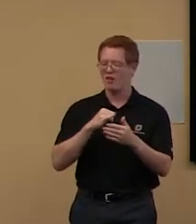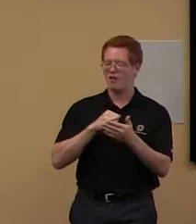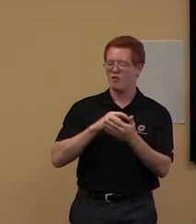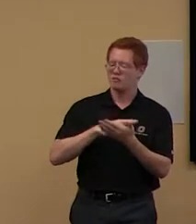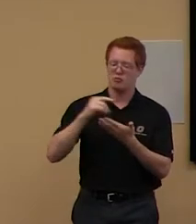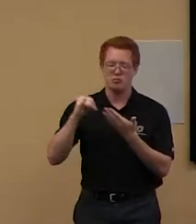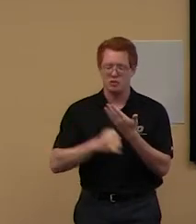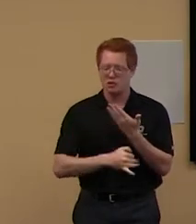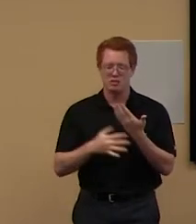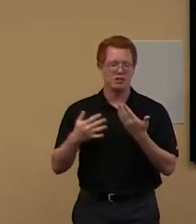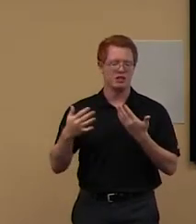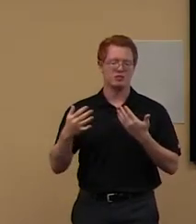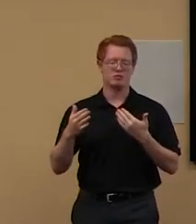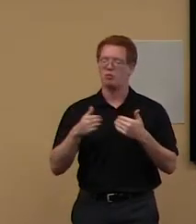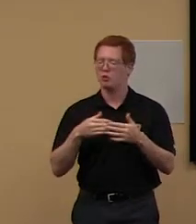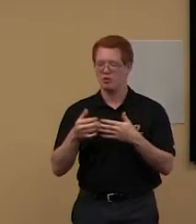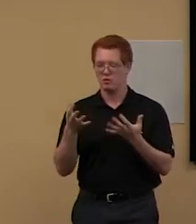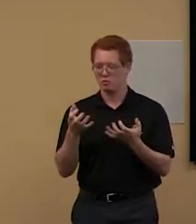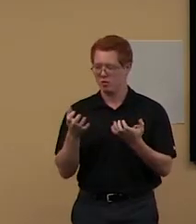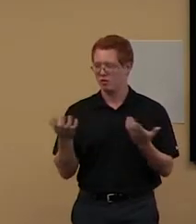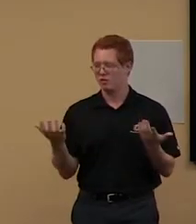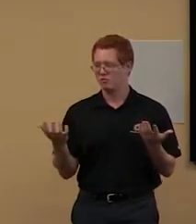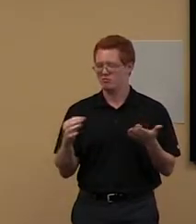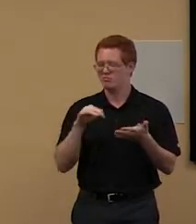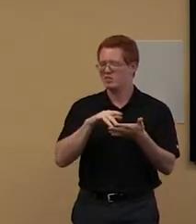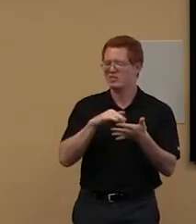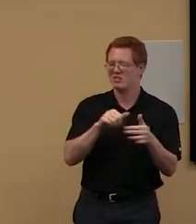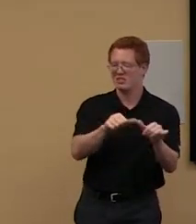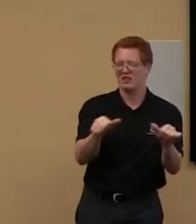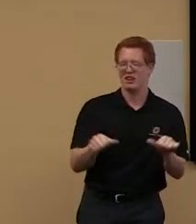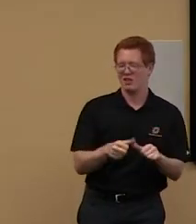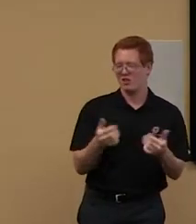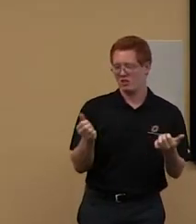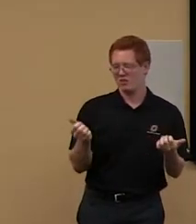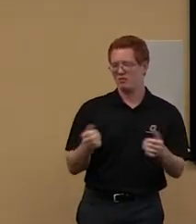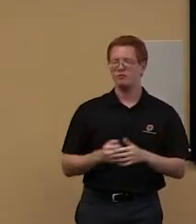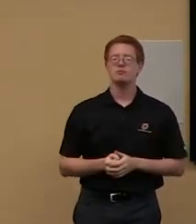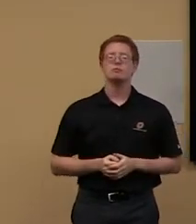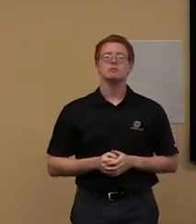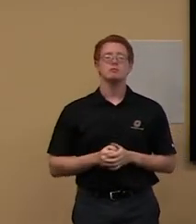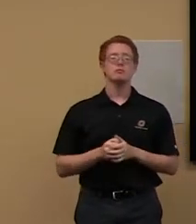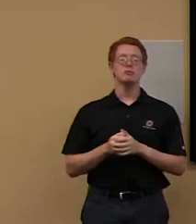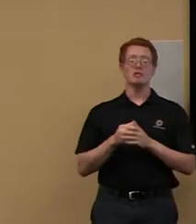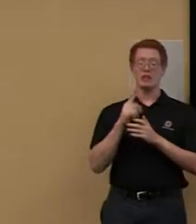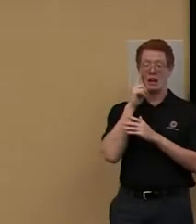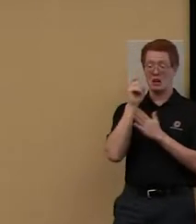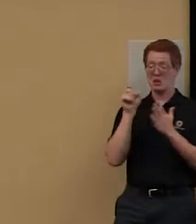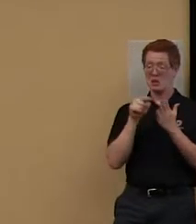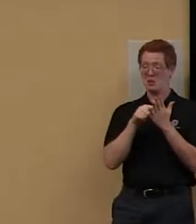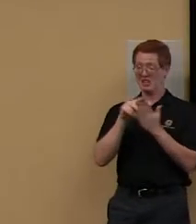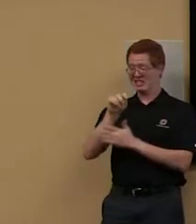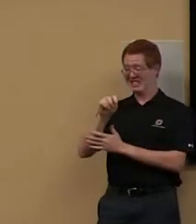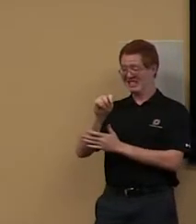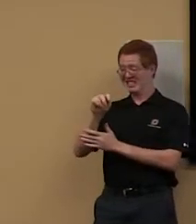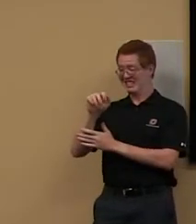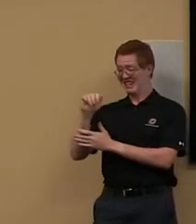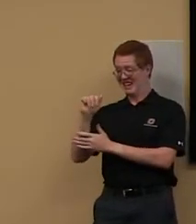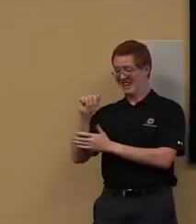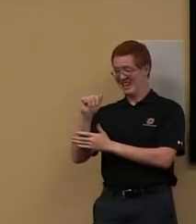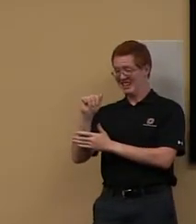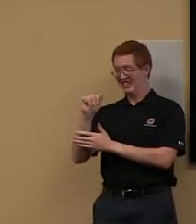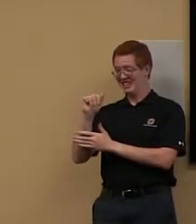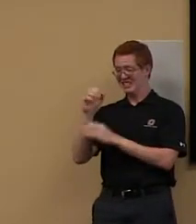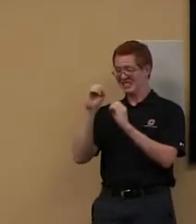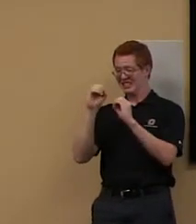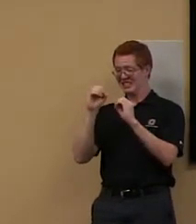One thing that I did notice is that TAs who have an office on campus, they are put lower on the list.